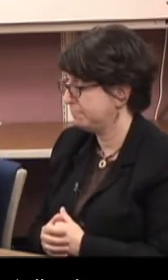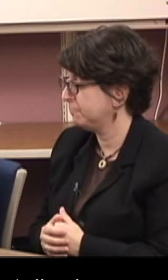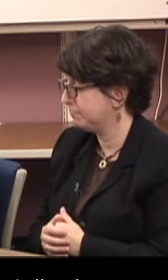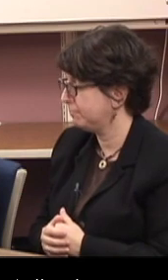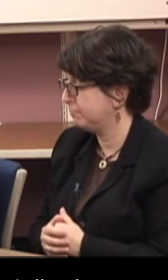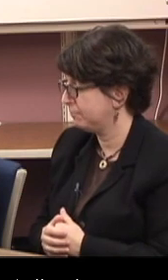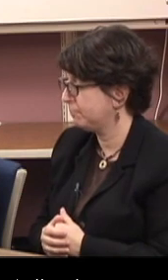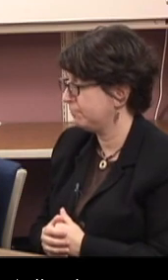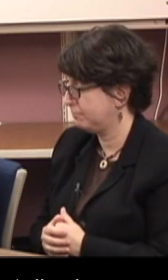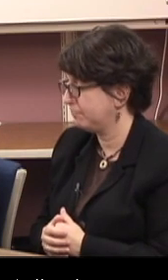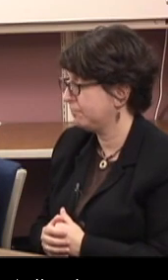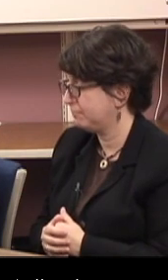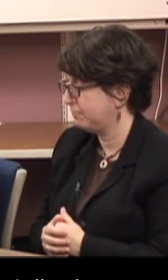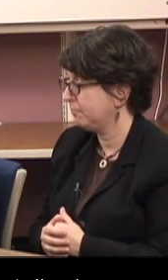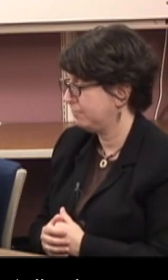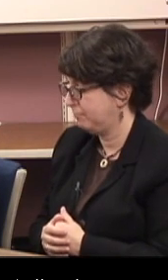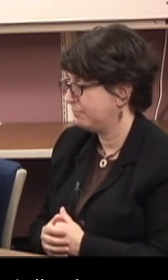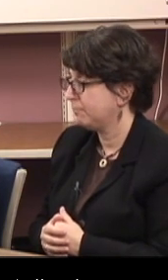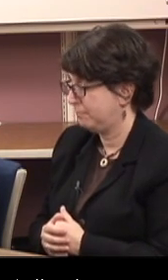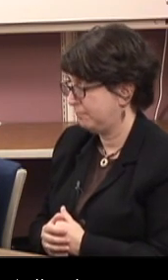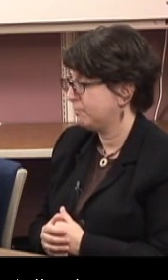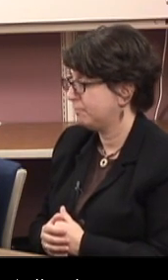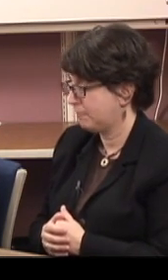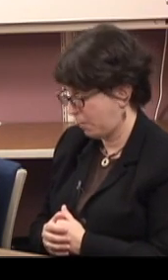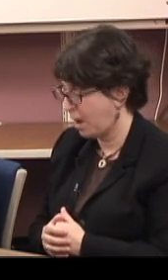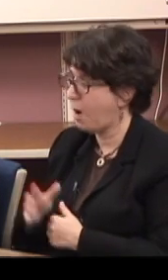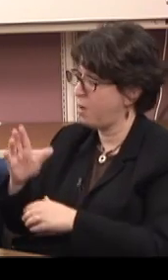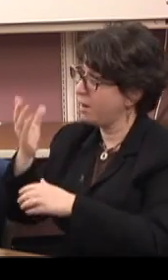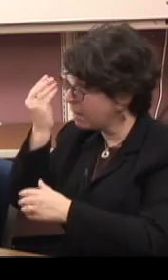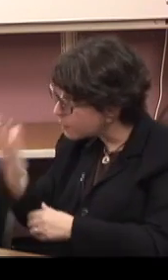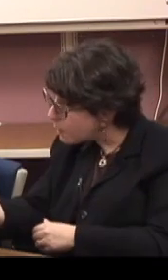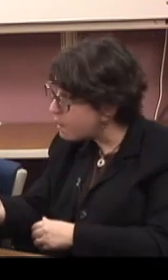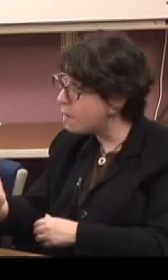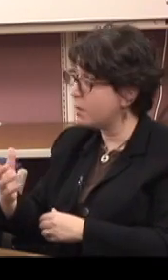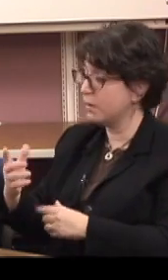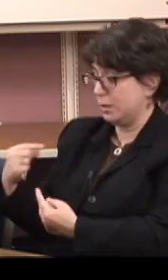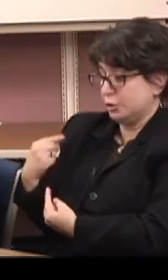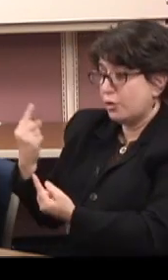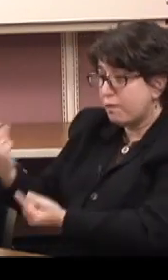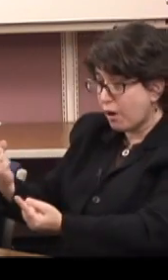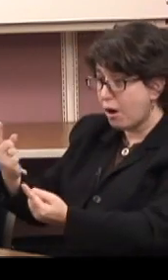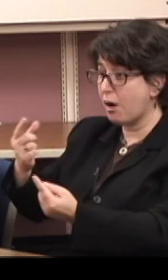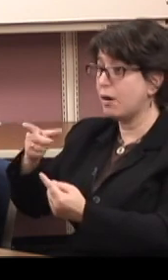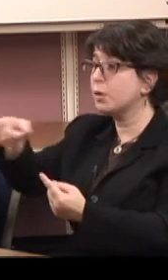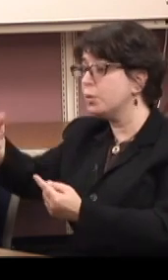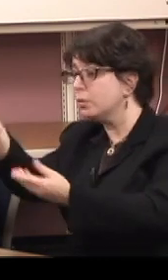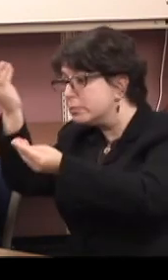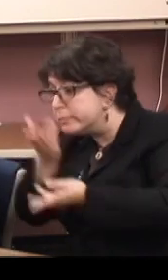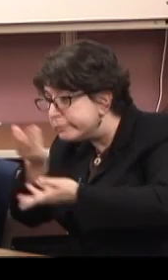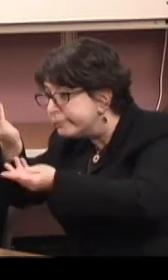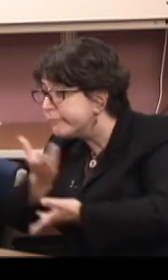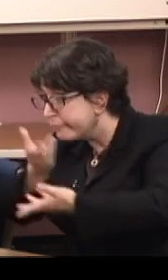Yep. Okay. All the information that we talked about here is confidential. So, don't want you to worry about that.